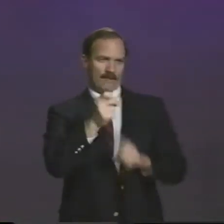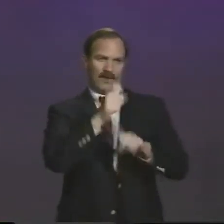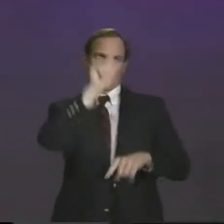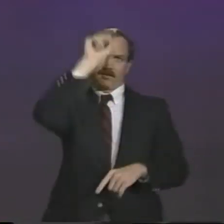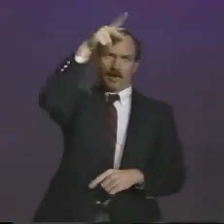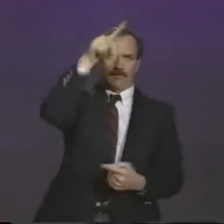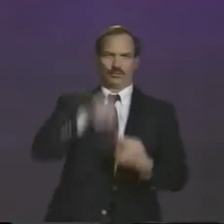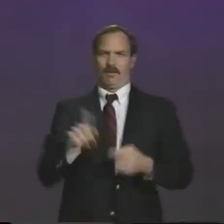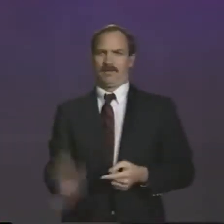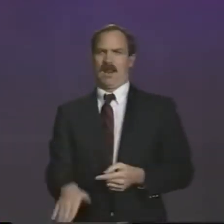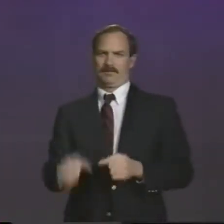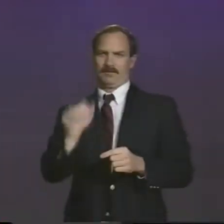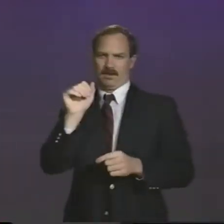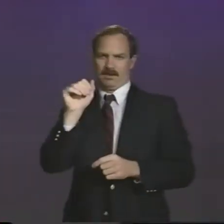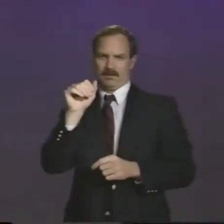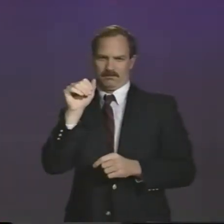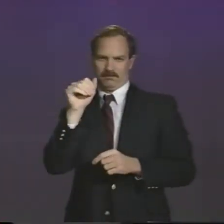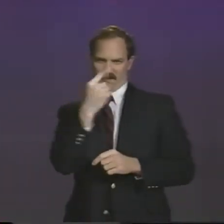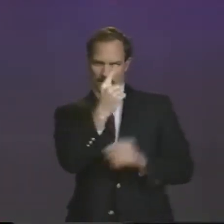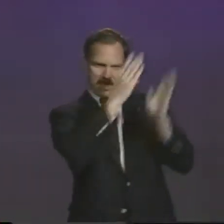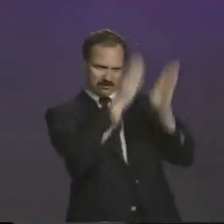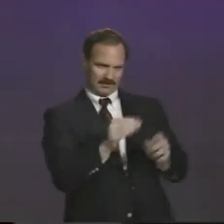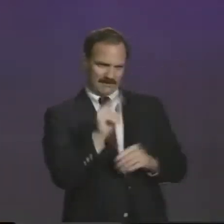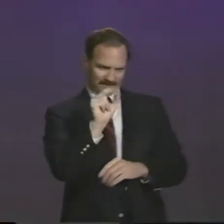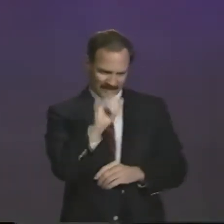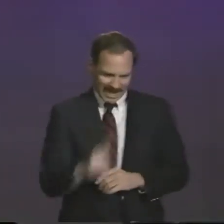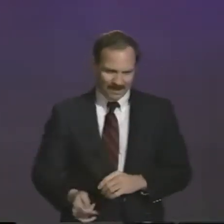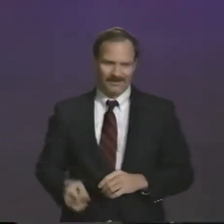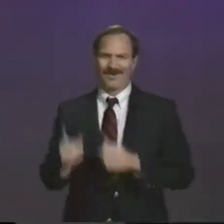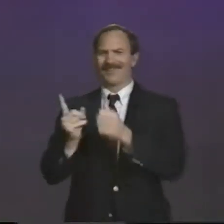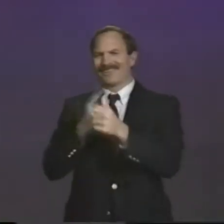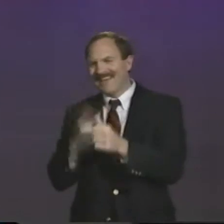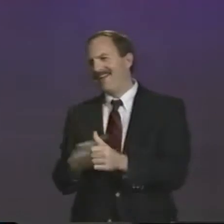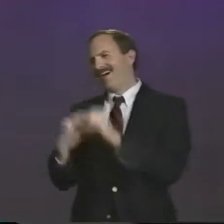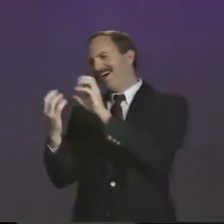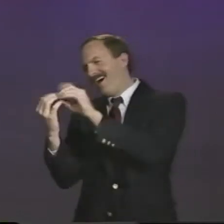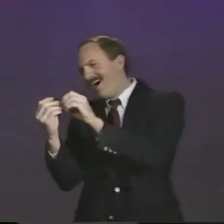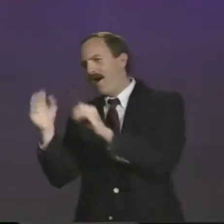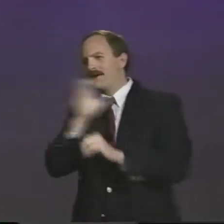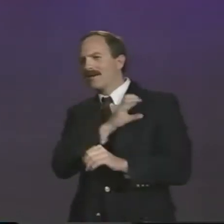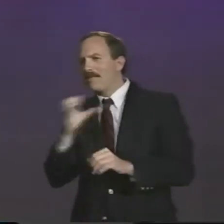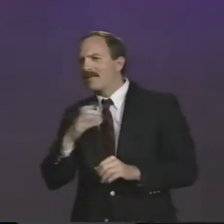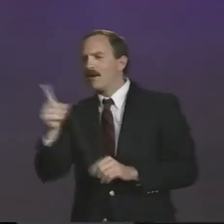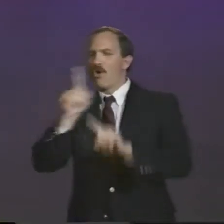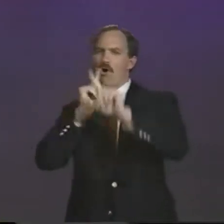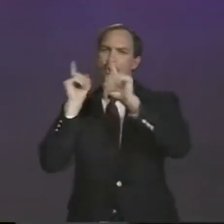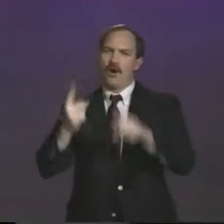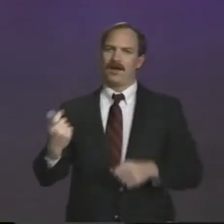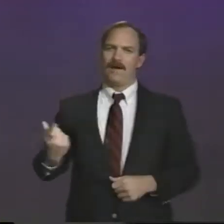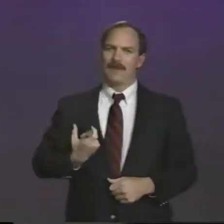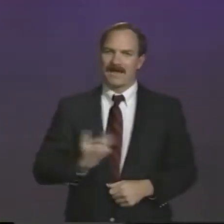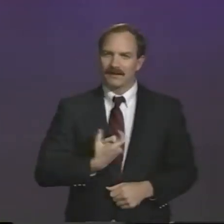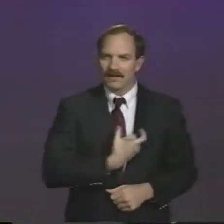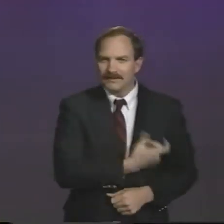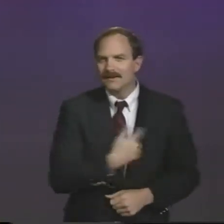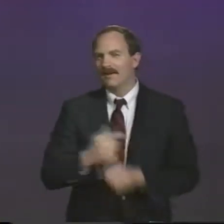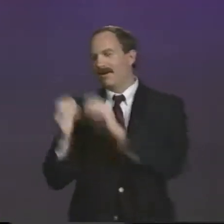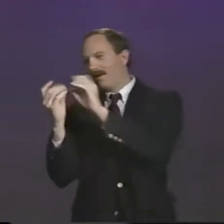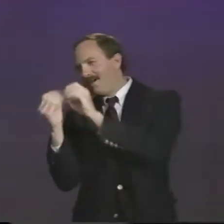to close down the slope from top to bottom for that particular event. Then we also have to negotiate with the people